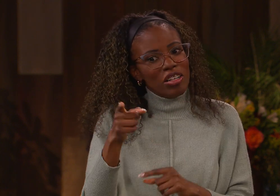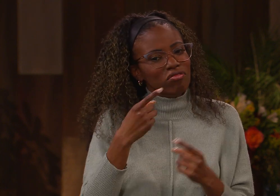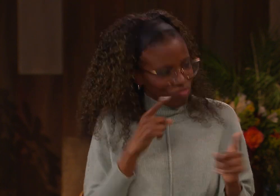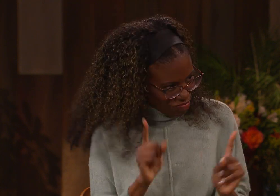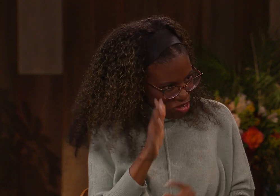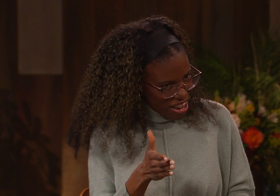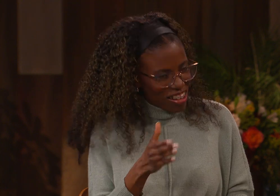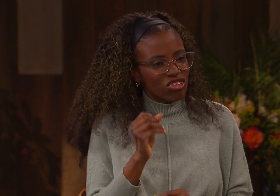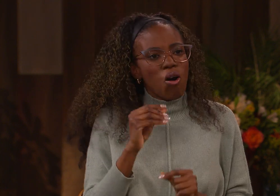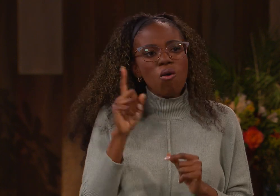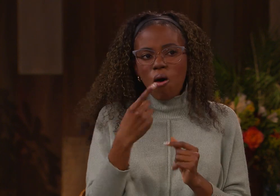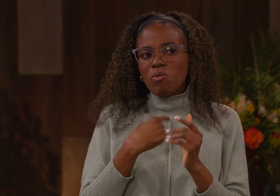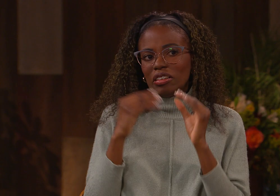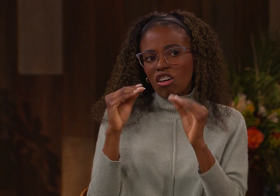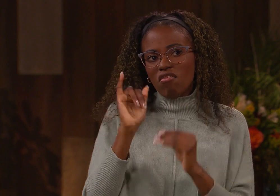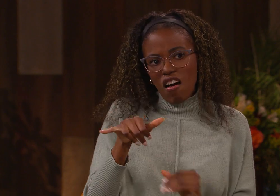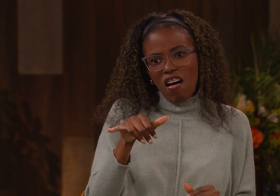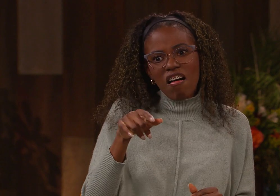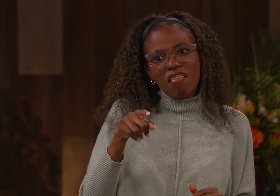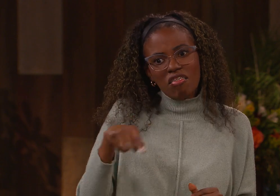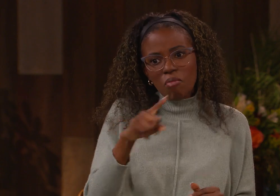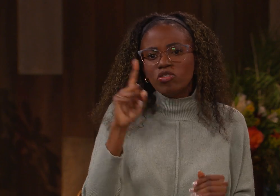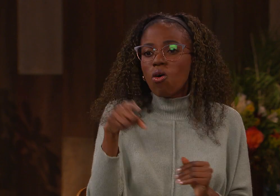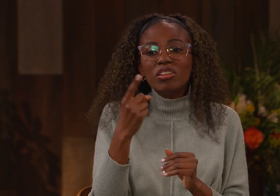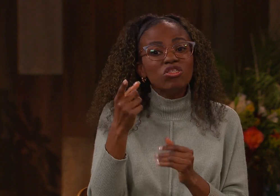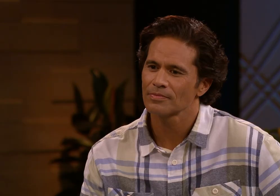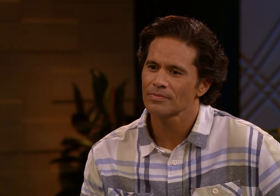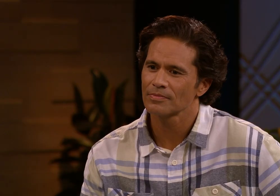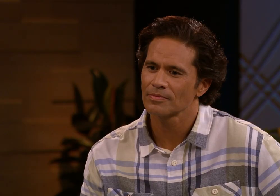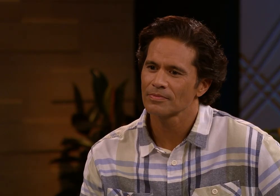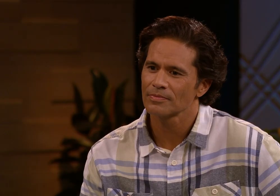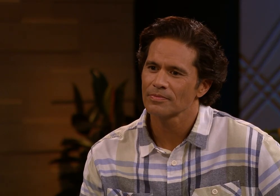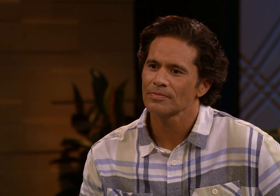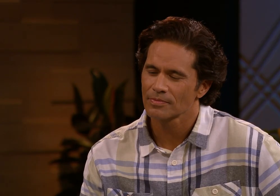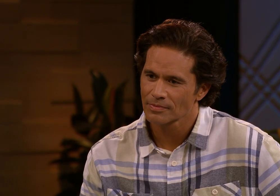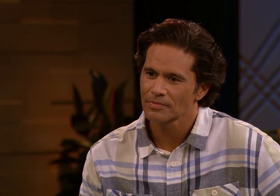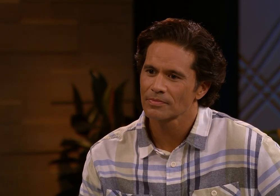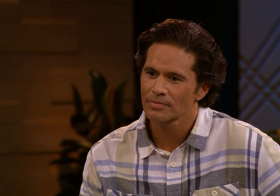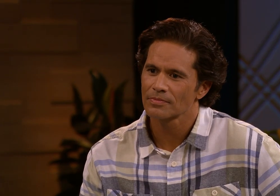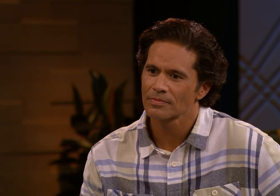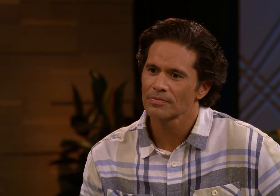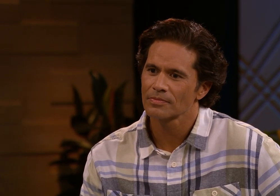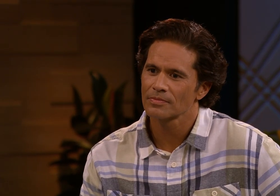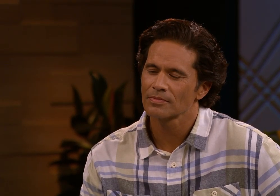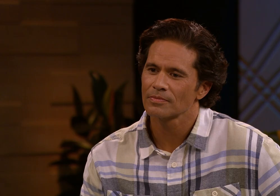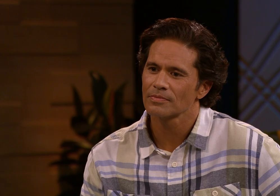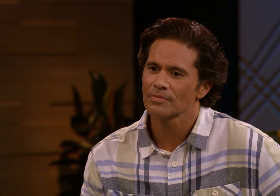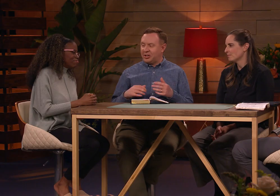and that they can be successful. So I always try to teach that even if you can't see something it can be real. Can